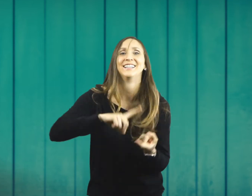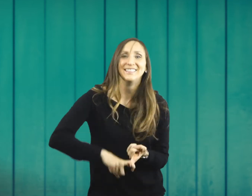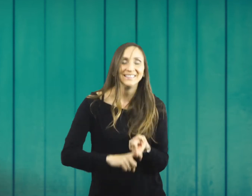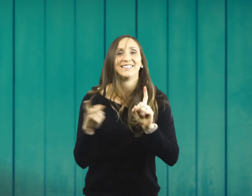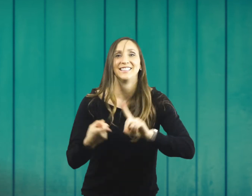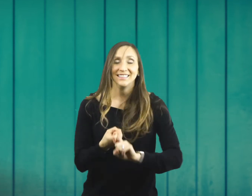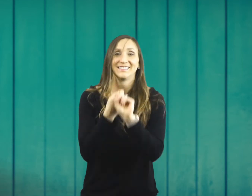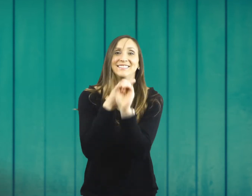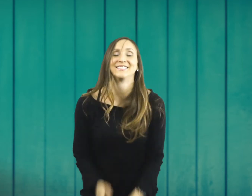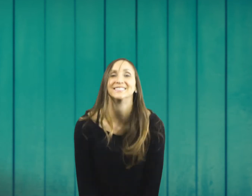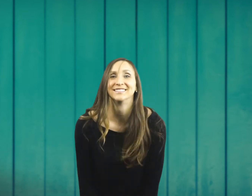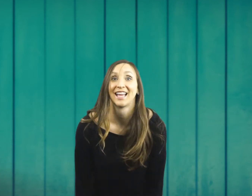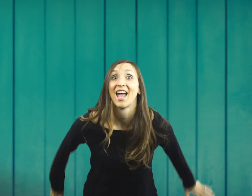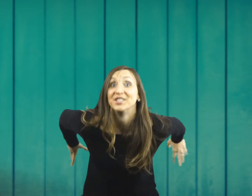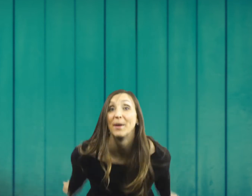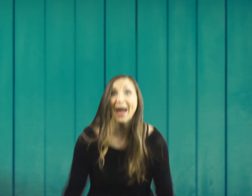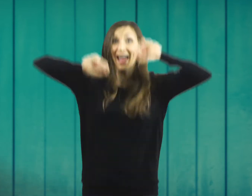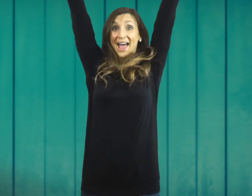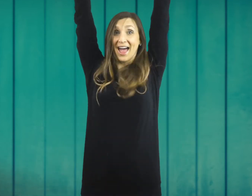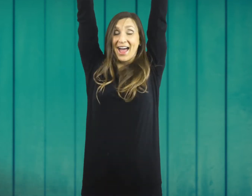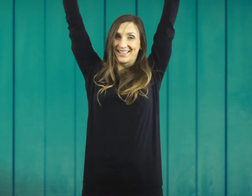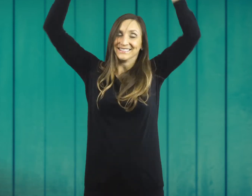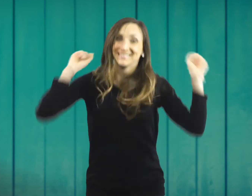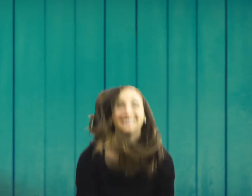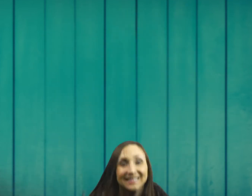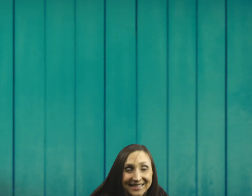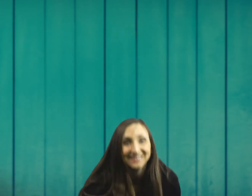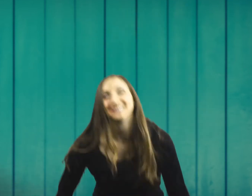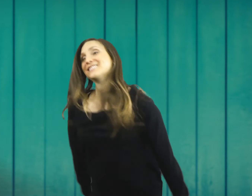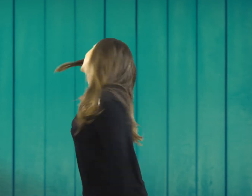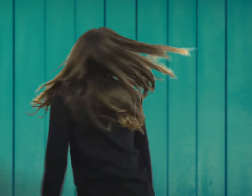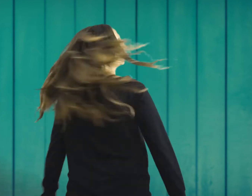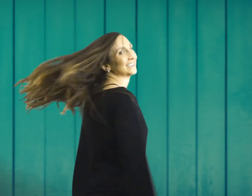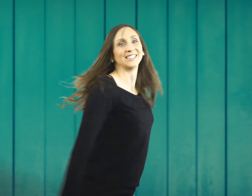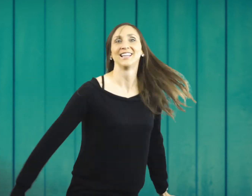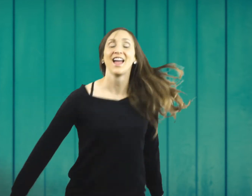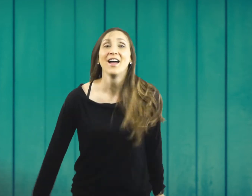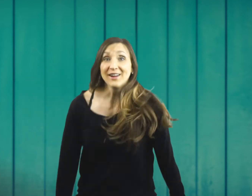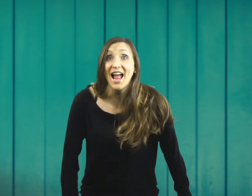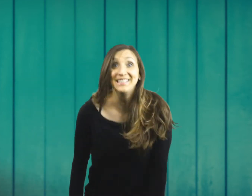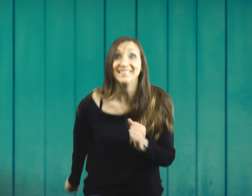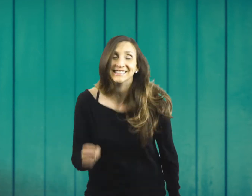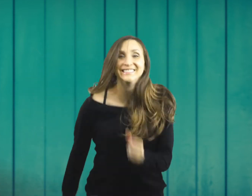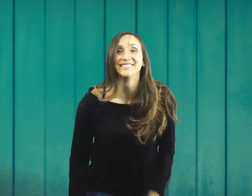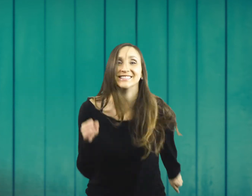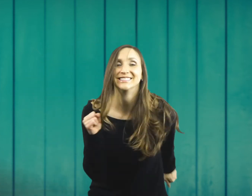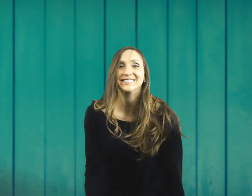forever. And it makes me jump up high, fall down low, spin around in a circle, run, run fast,